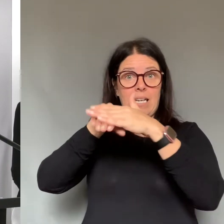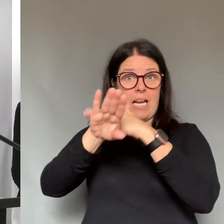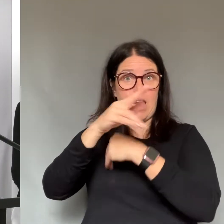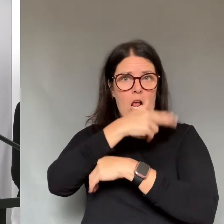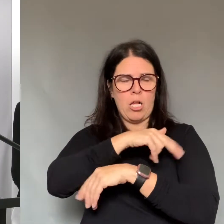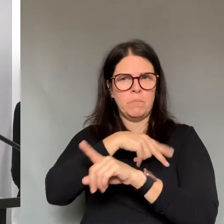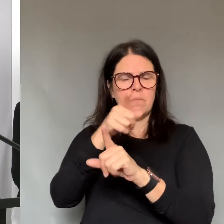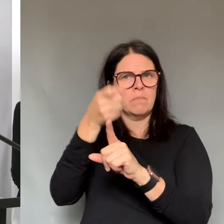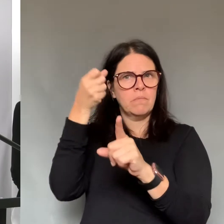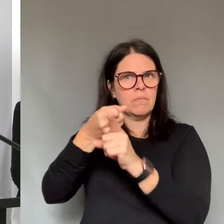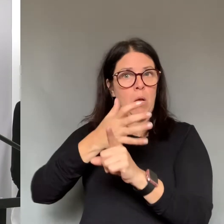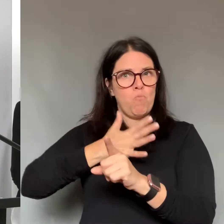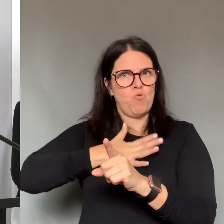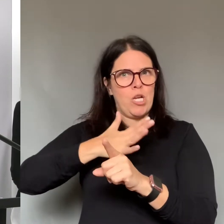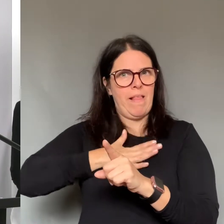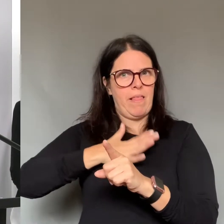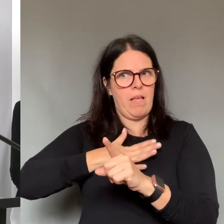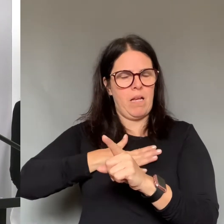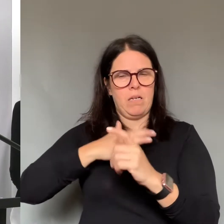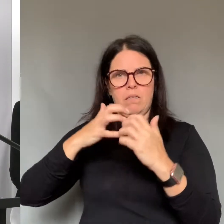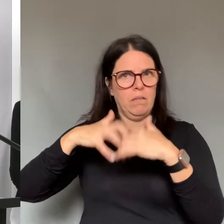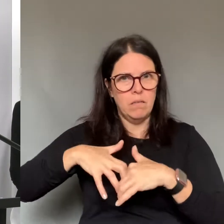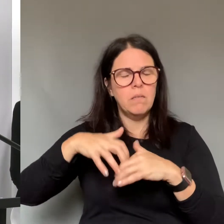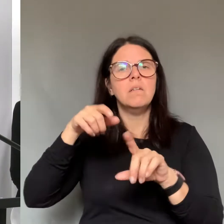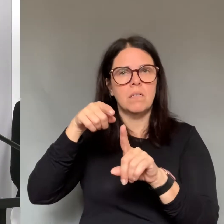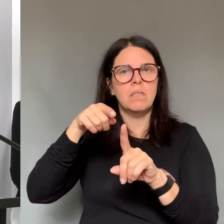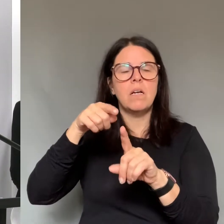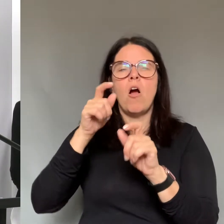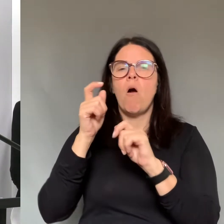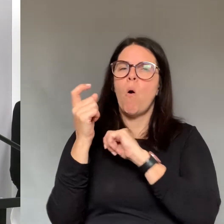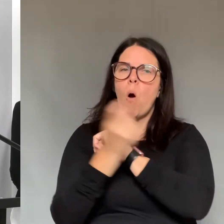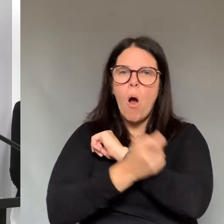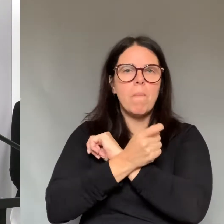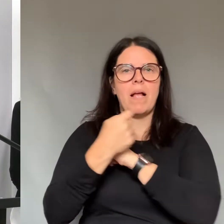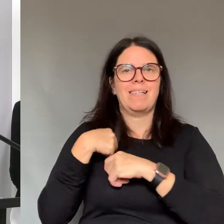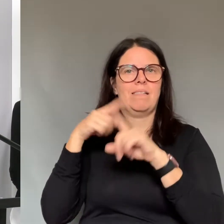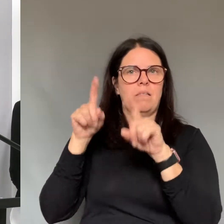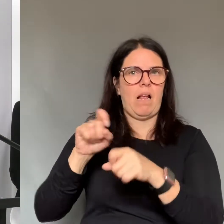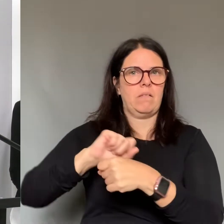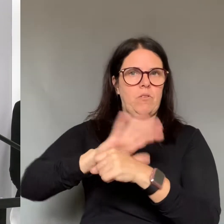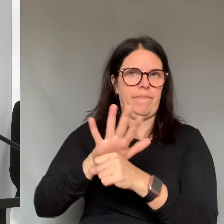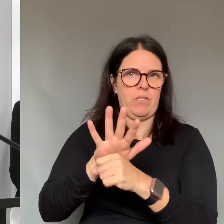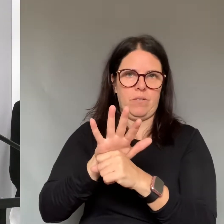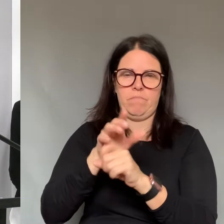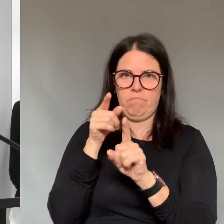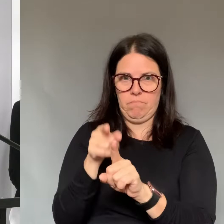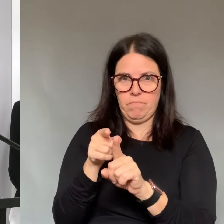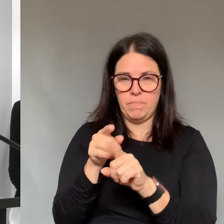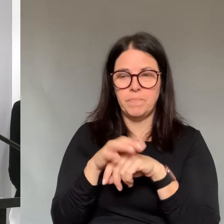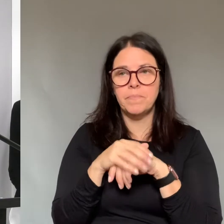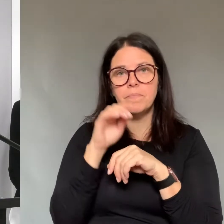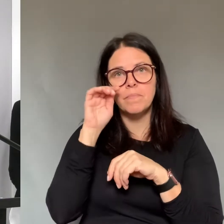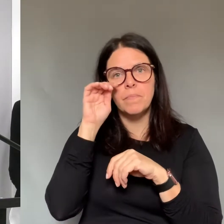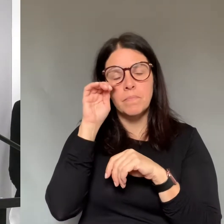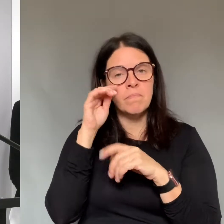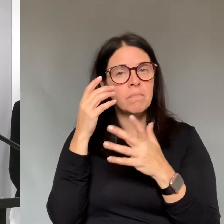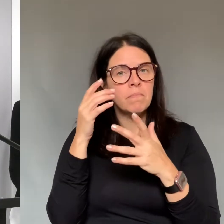So from that perspective, for the community, it still stays the same. For that particular individual,